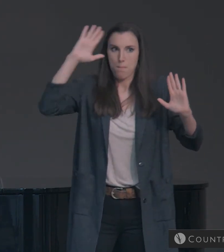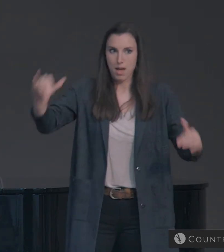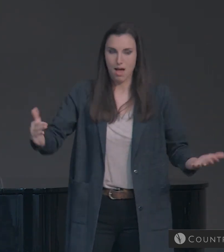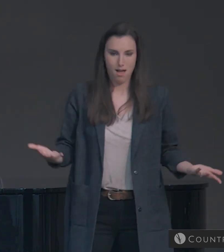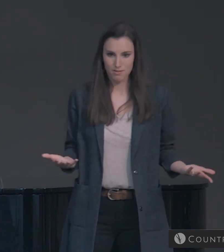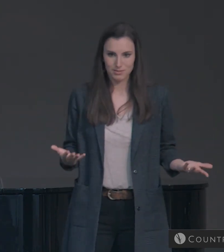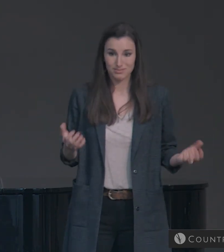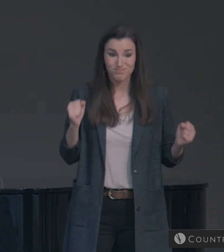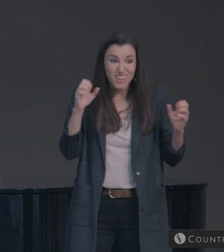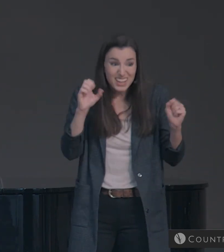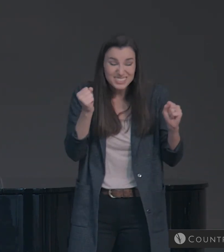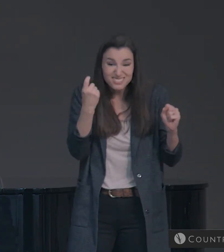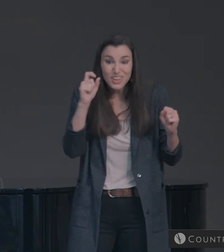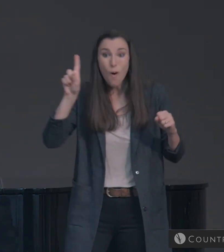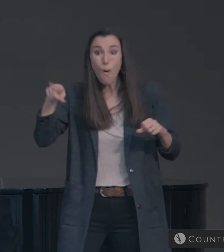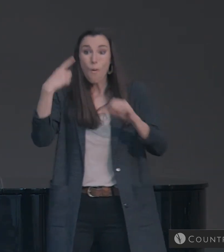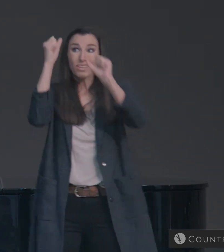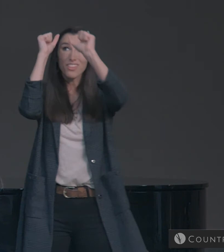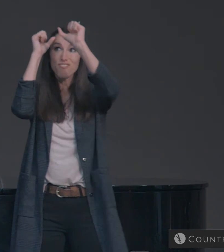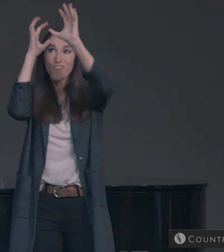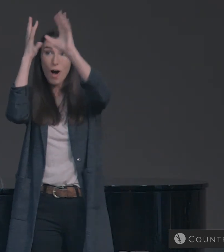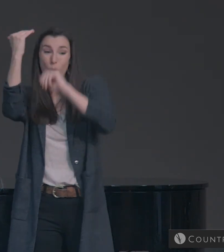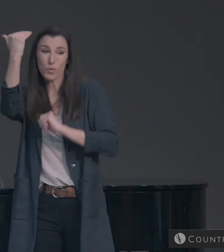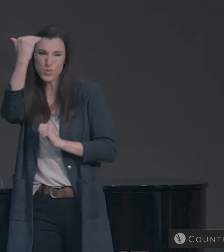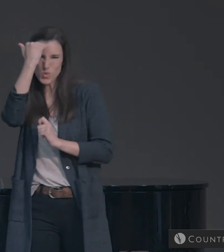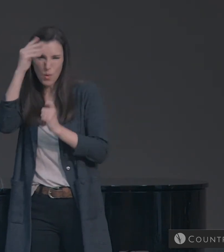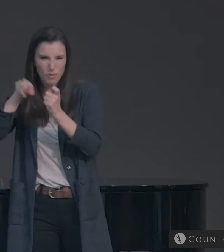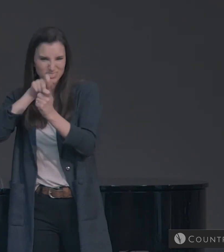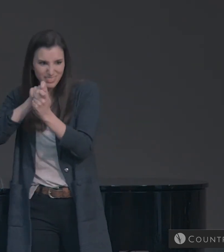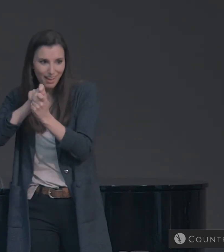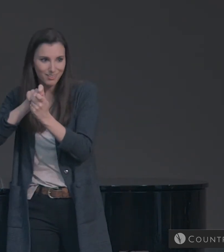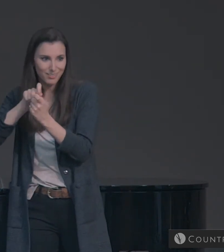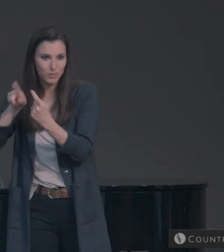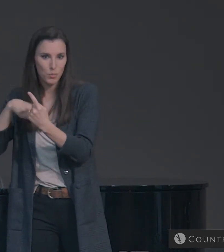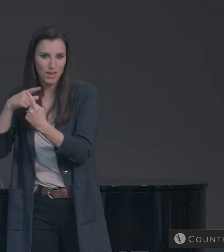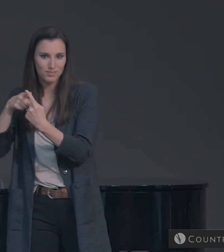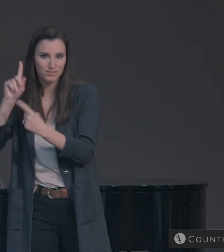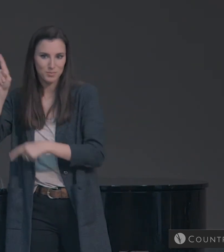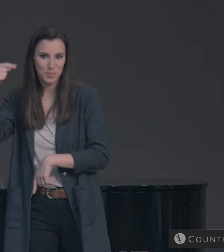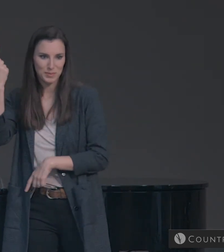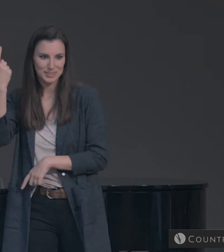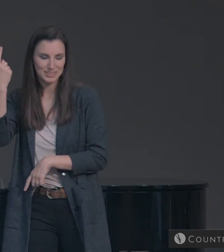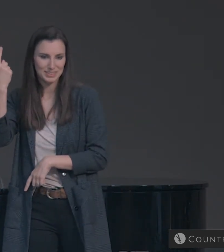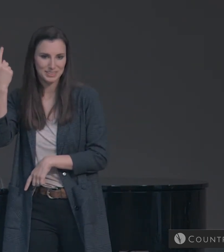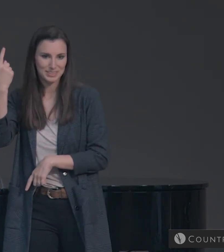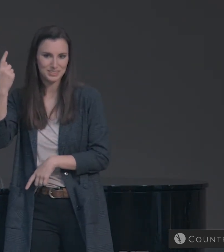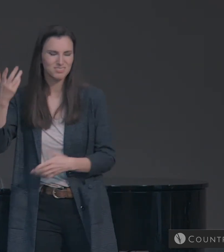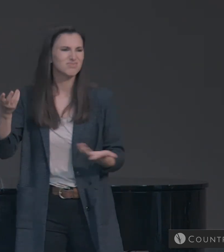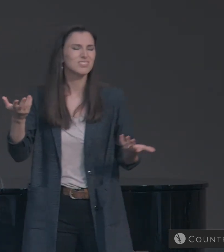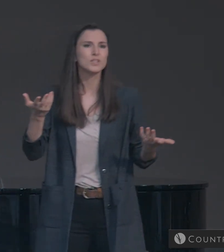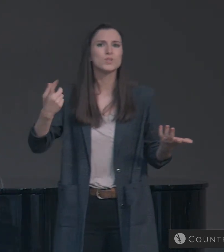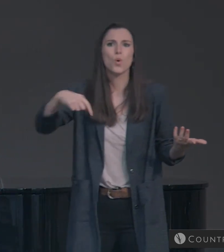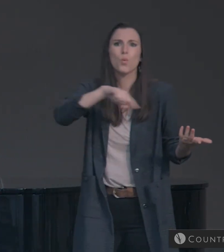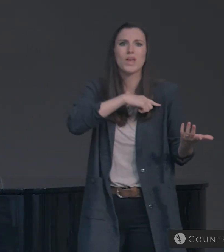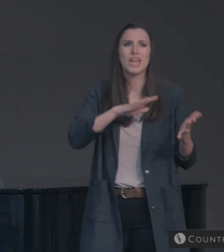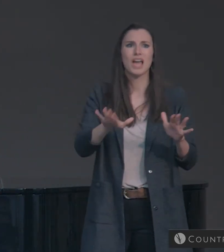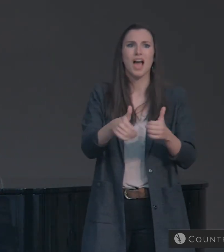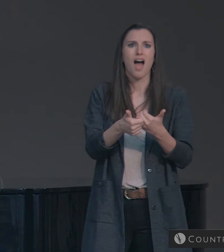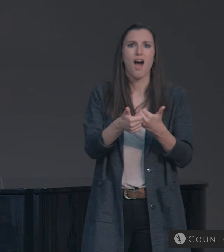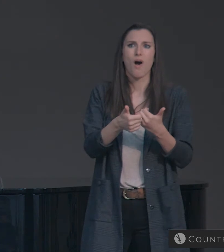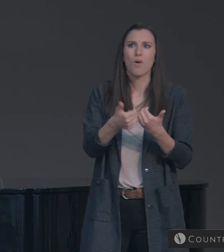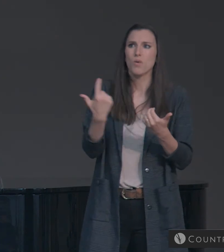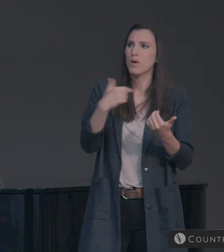amazingly, only the Father knows the exact timing. But how are we to understand this